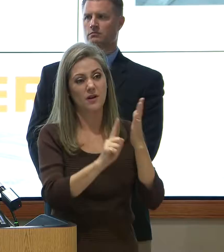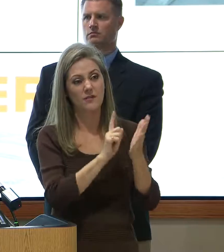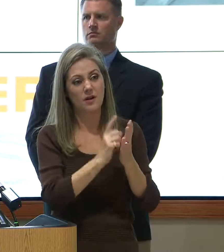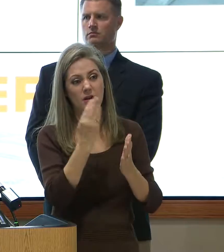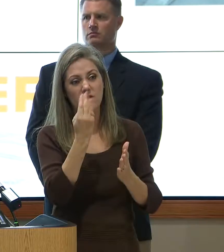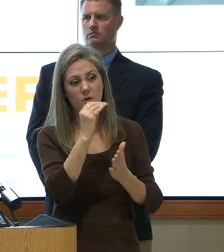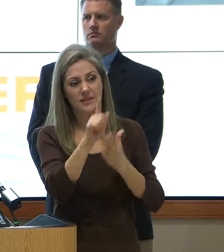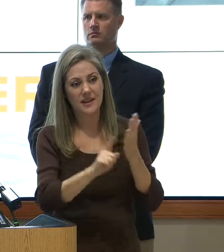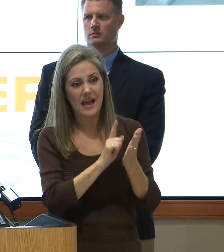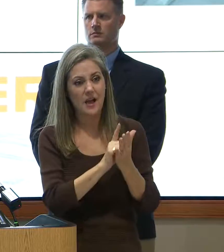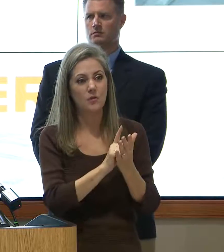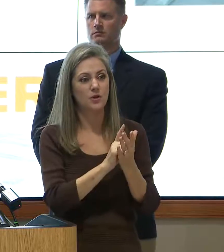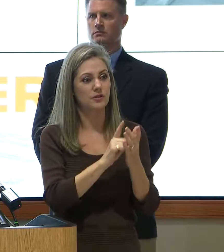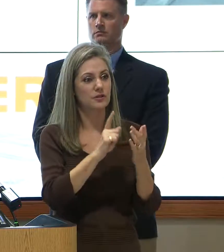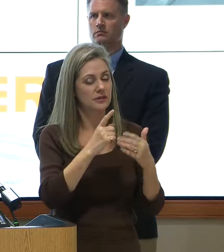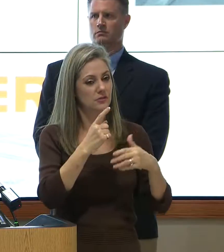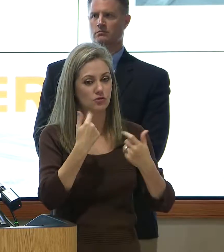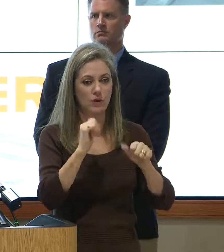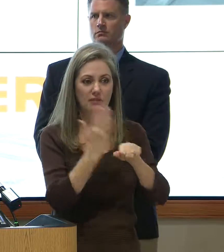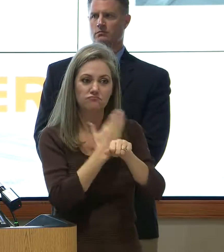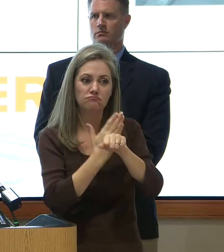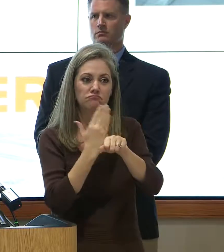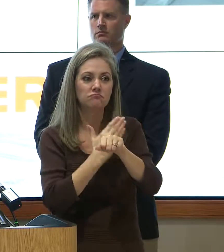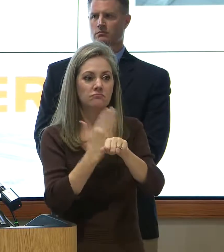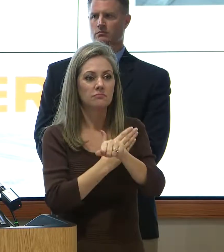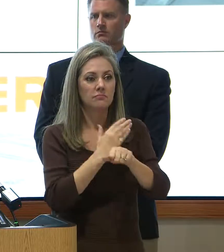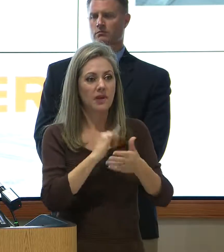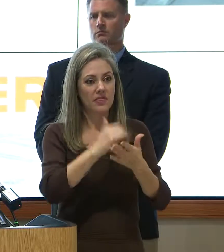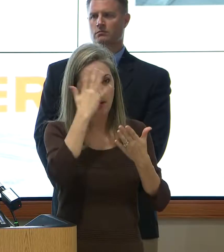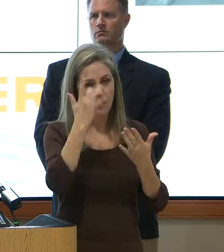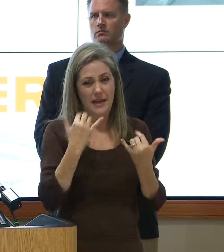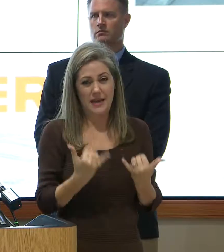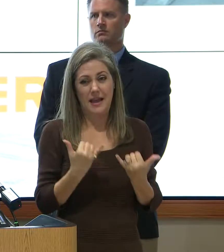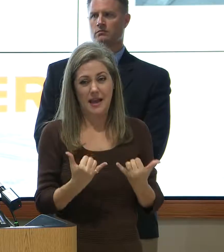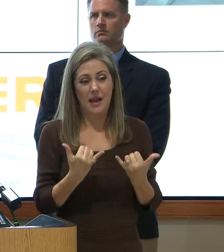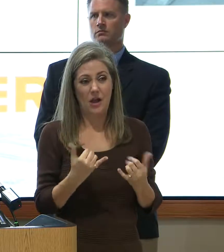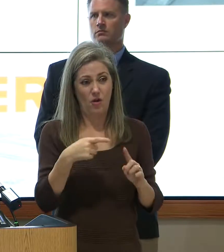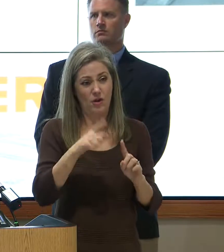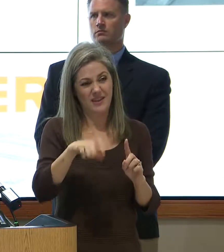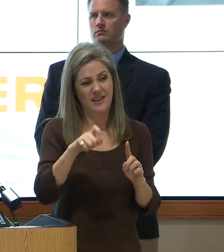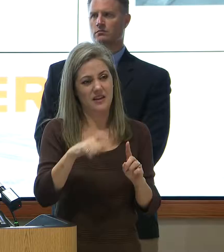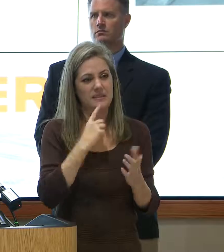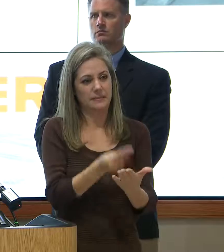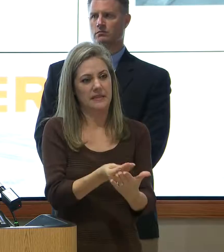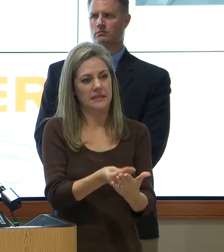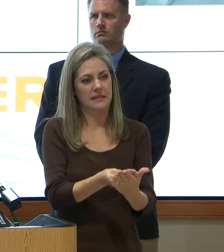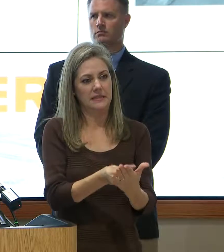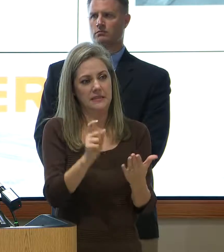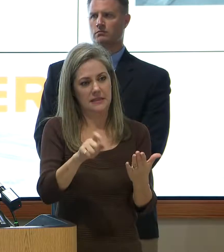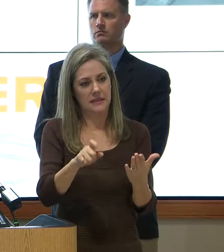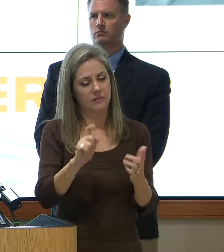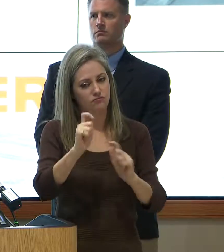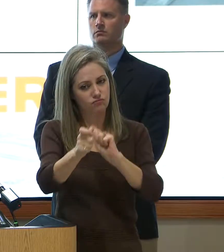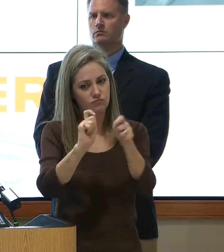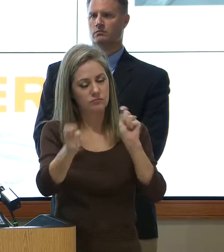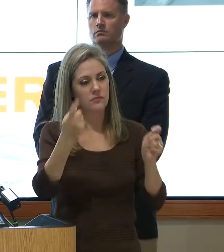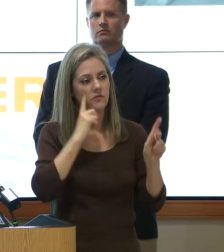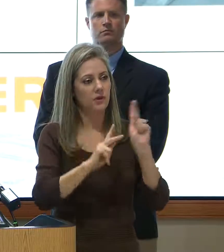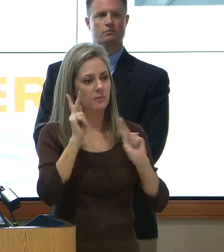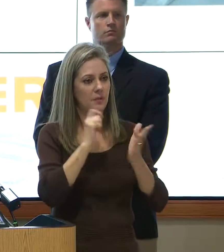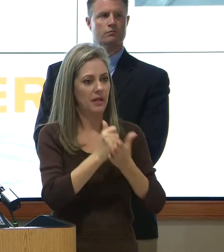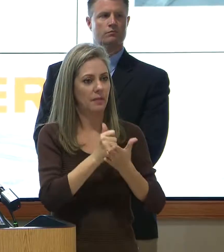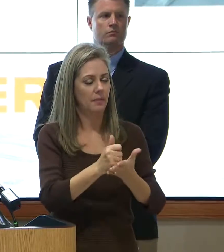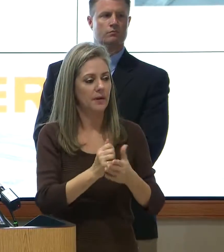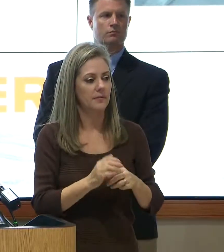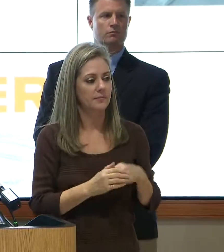homes. But it's going to take that time. And that's why right now the real need is the financial need to get people to that point. Can you